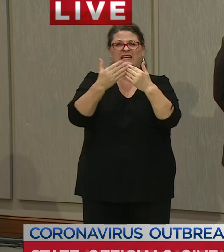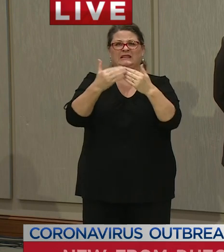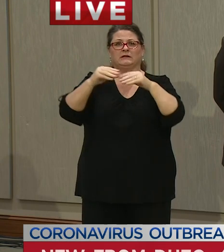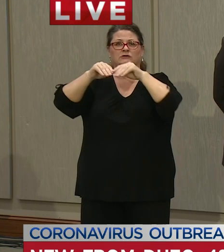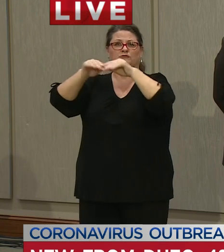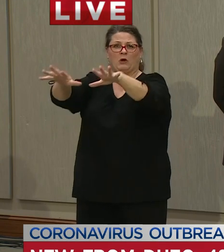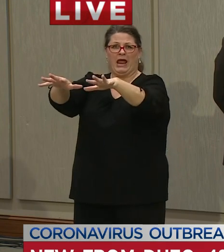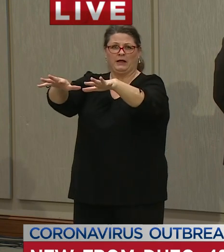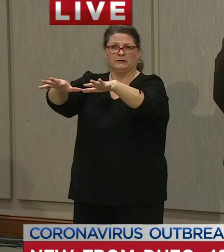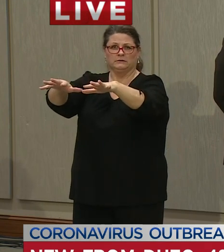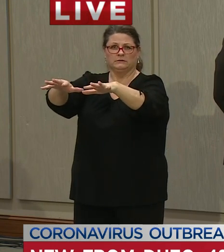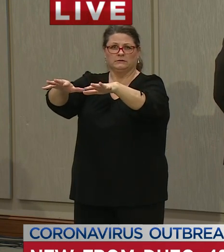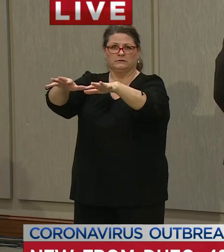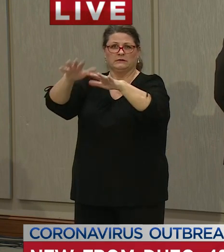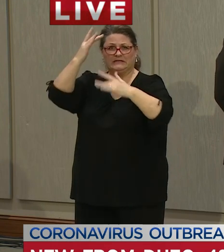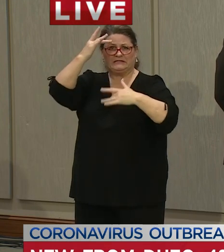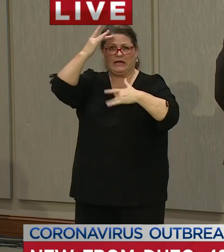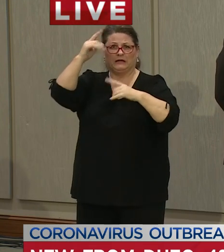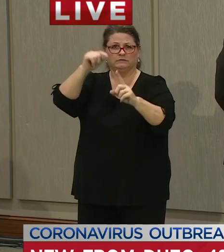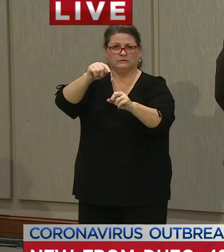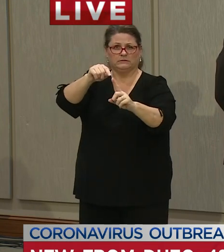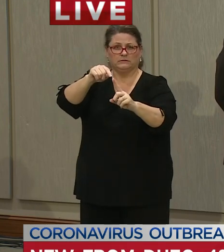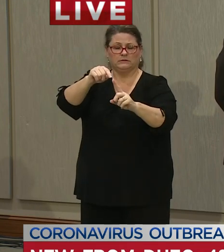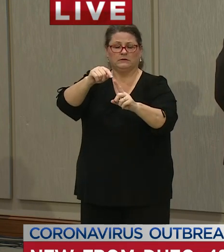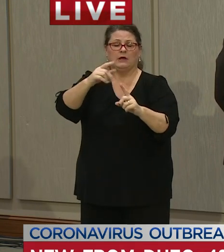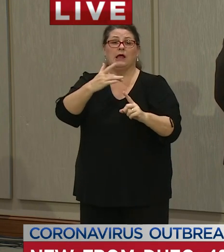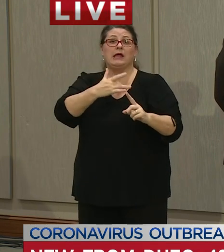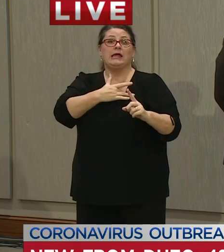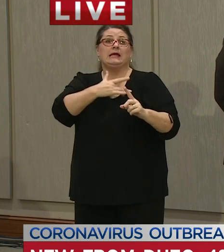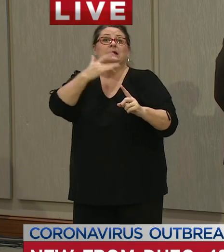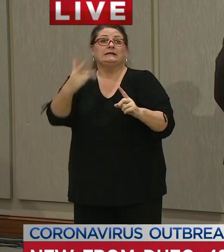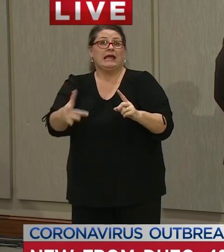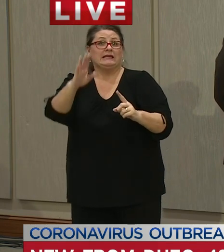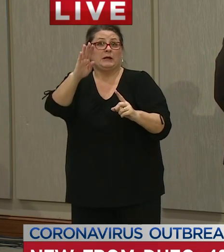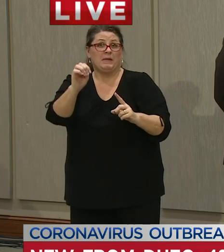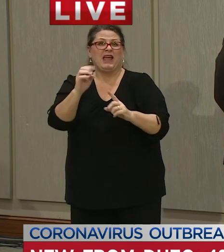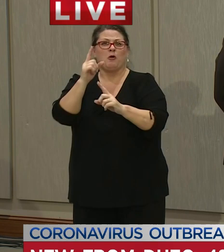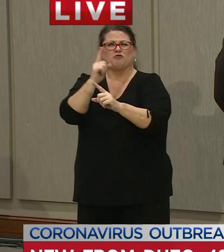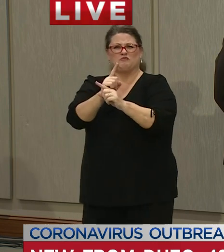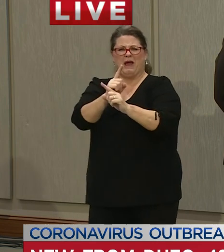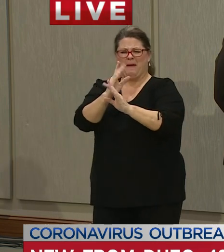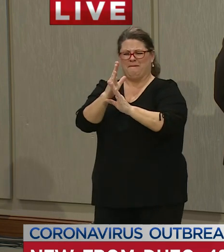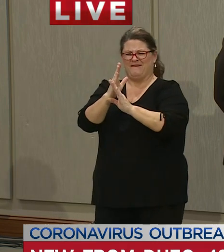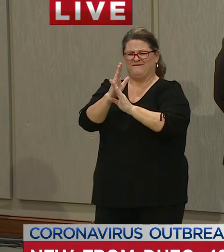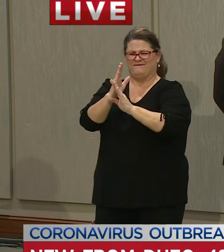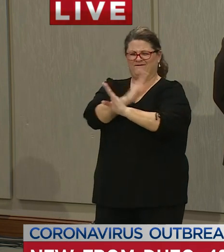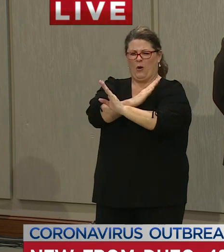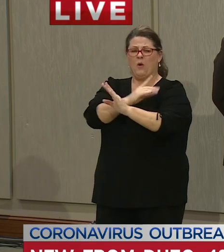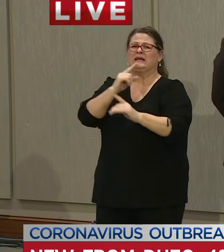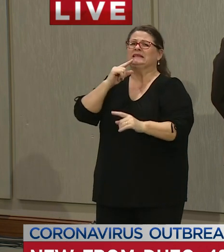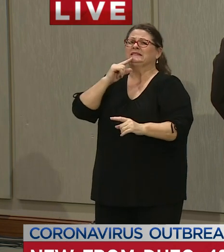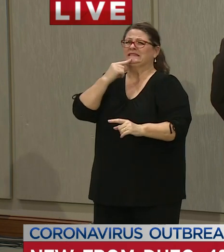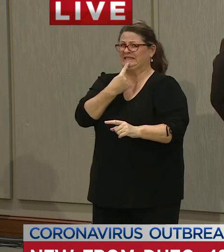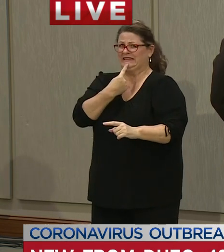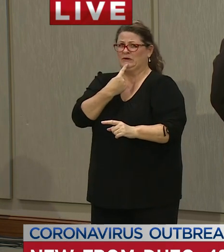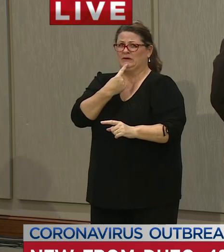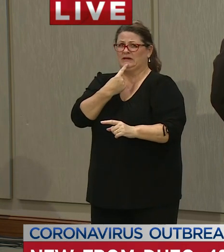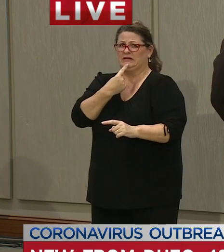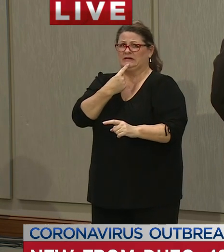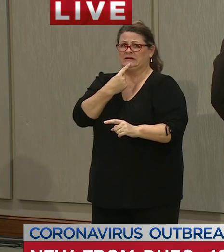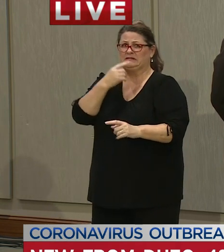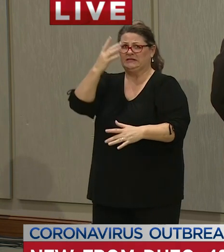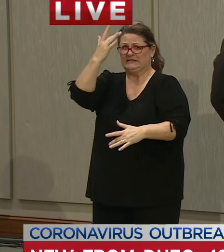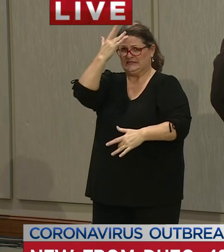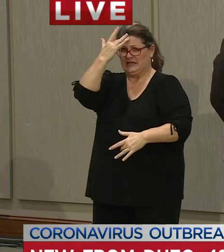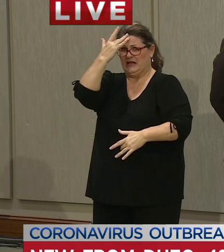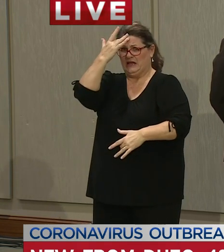that that period of time um often occurs before people develop those serious symptoms that drive them to the emergency department or